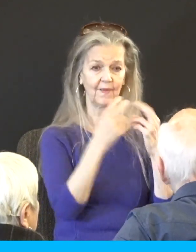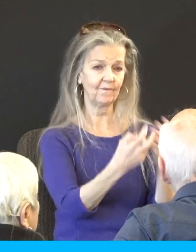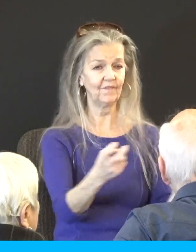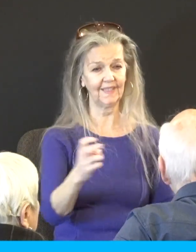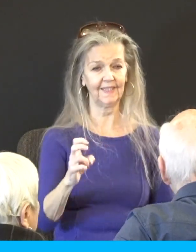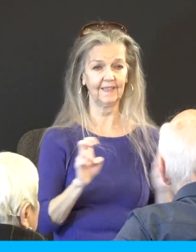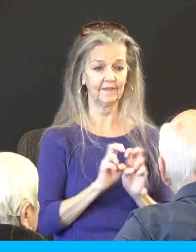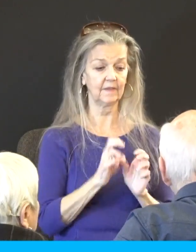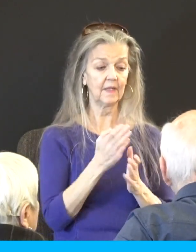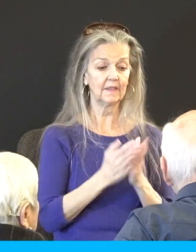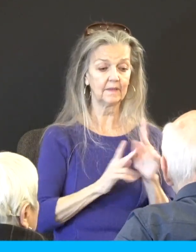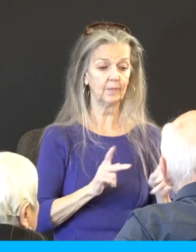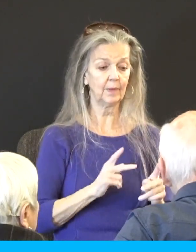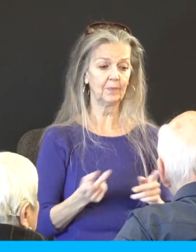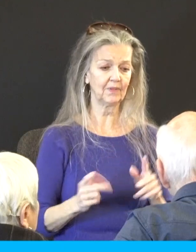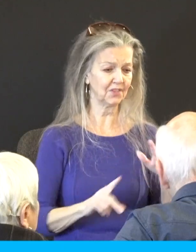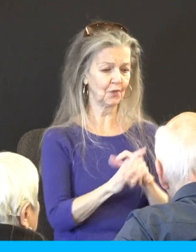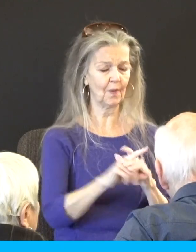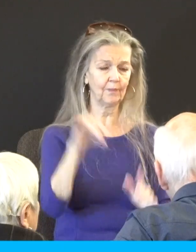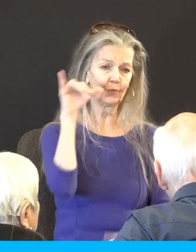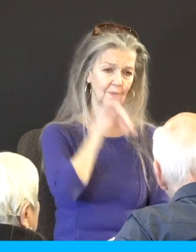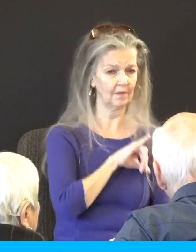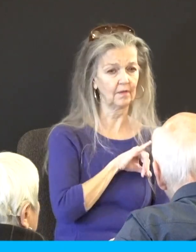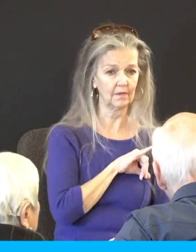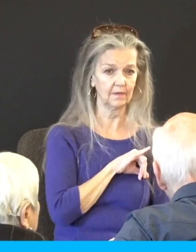people are coming drunk to the potluck. How's that for a different church?